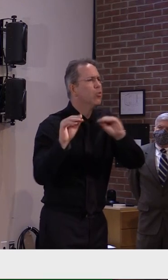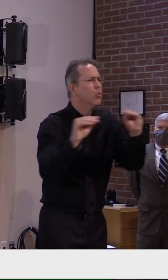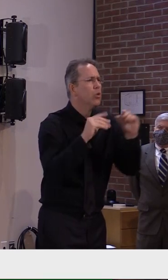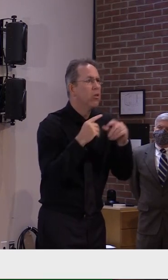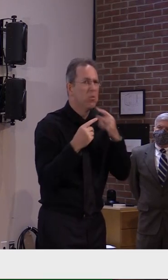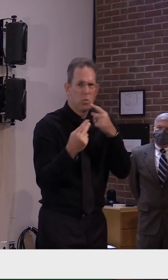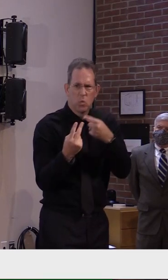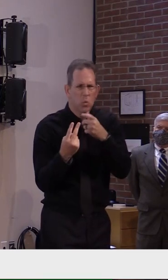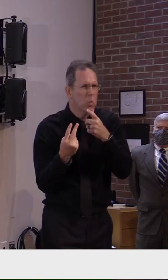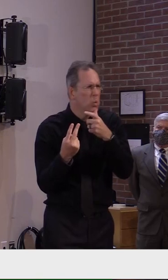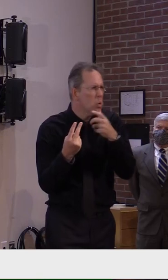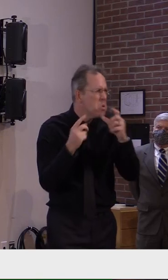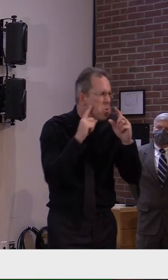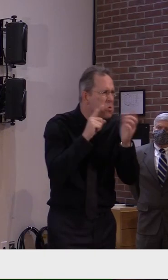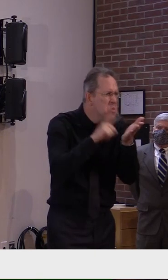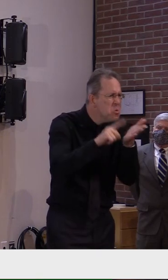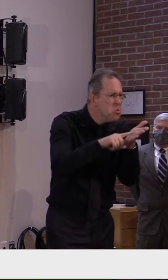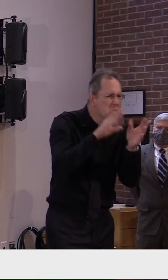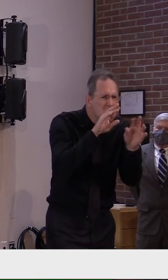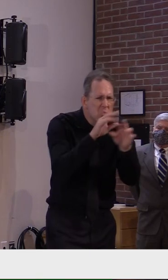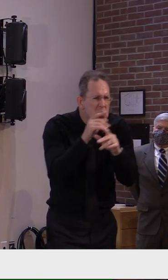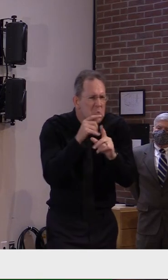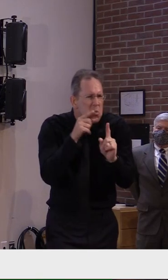specific about such small numbers.